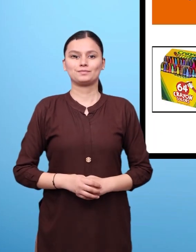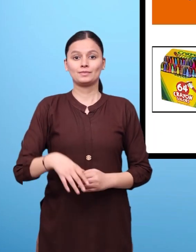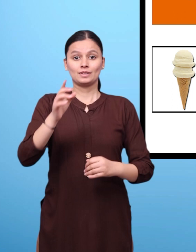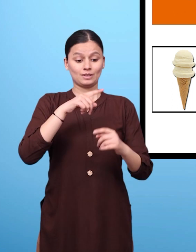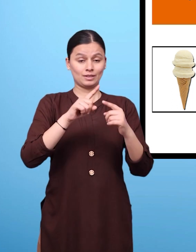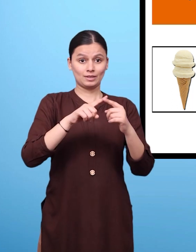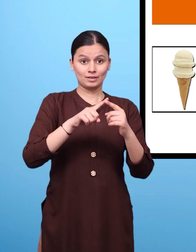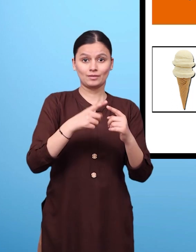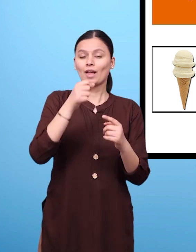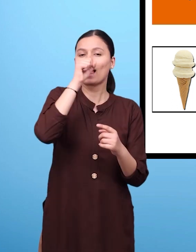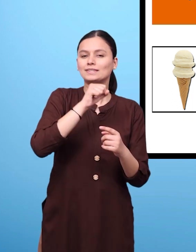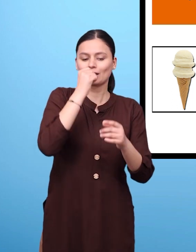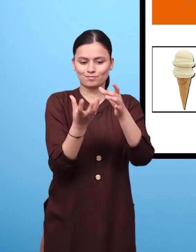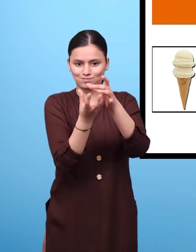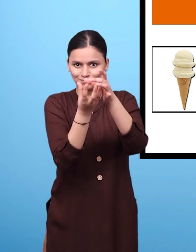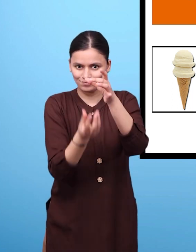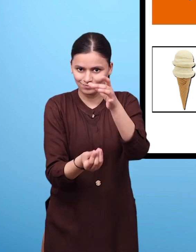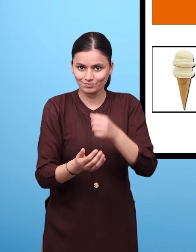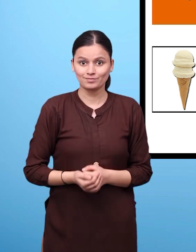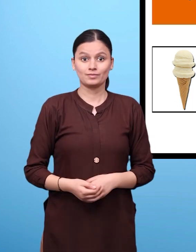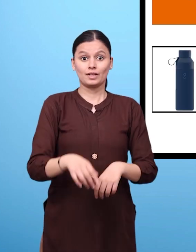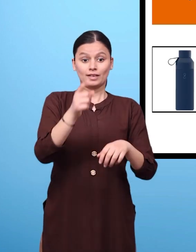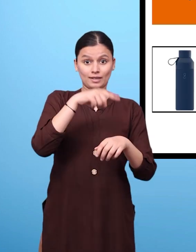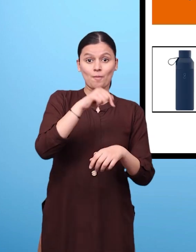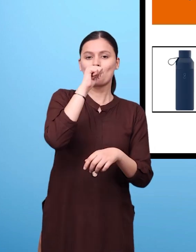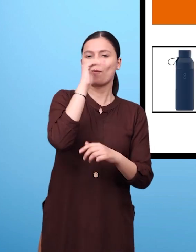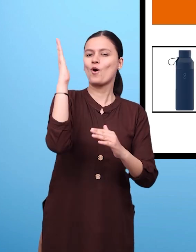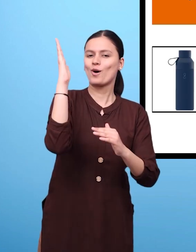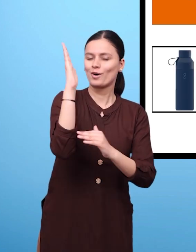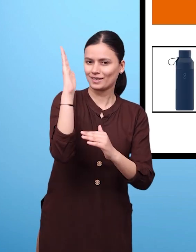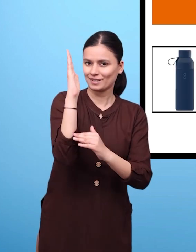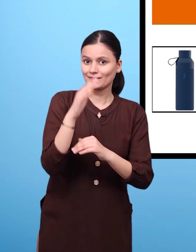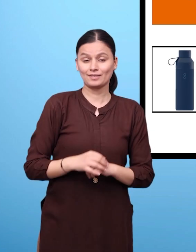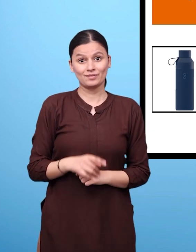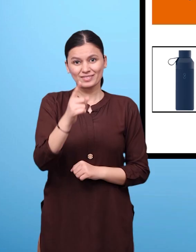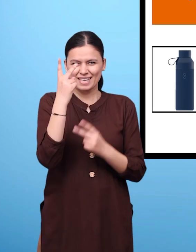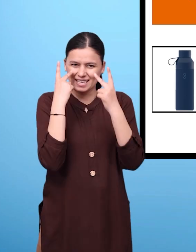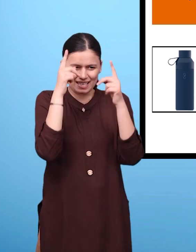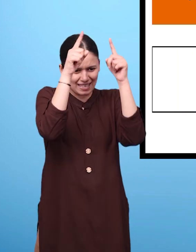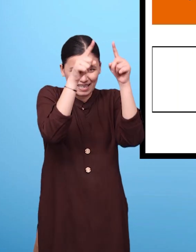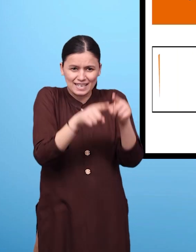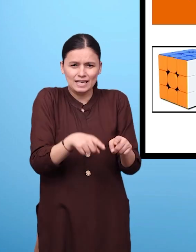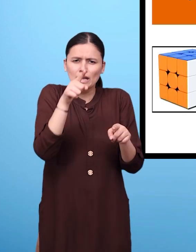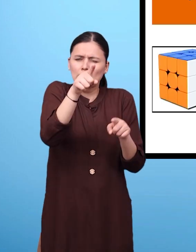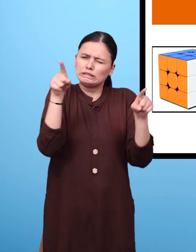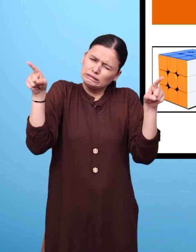an ice cream cone and finally a water bottle. In the second column,